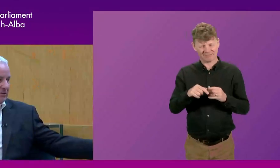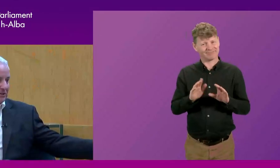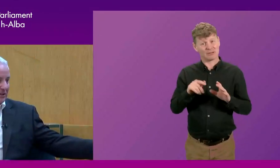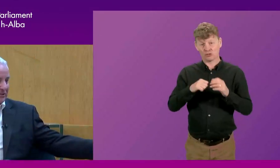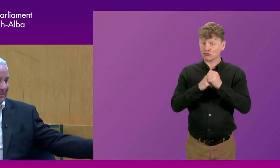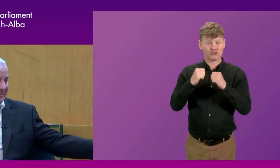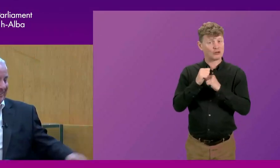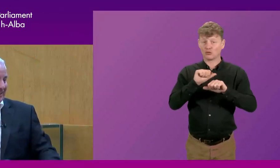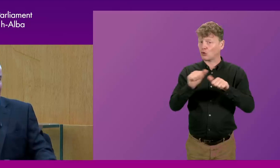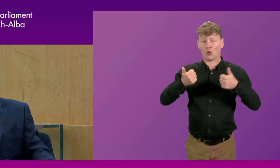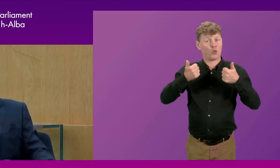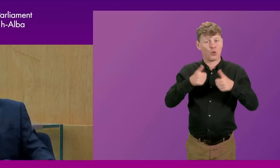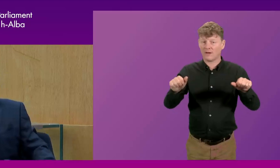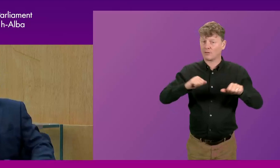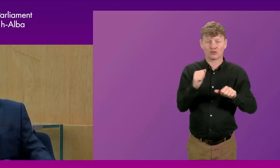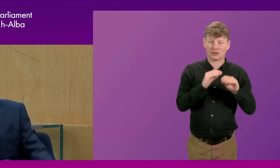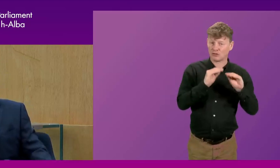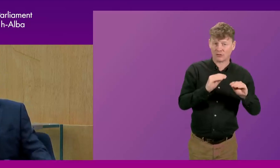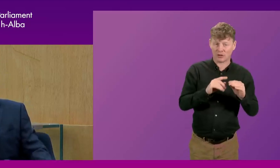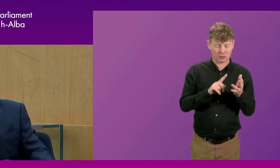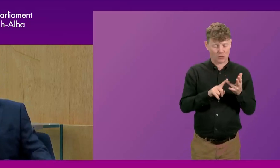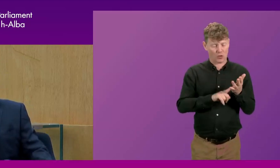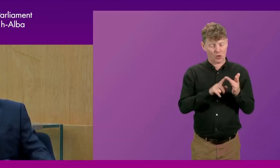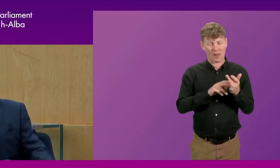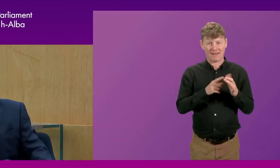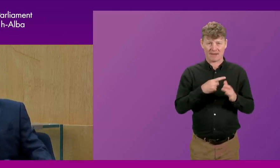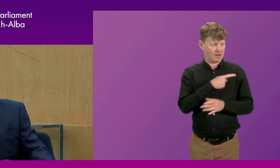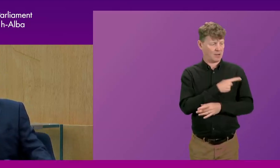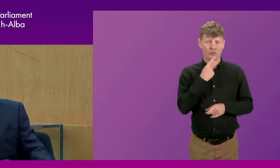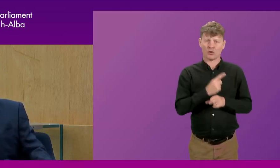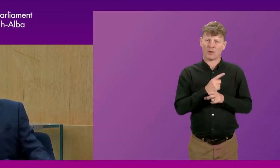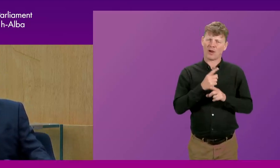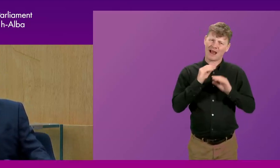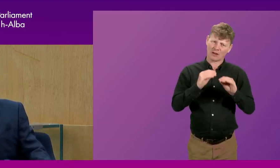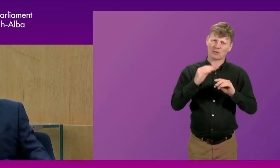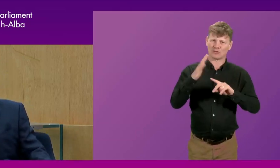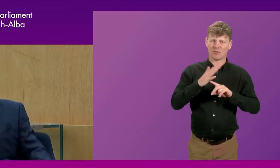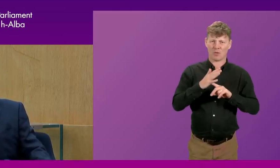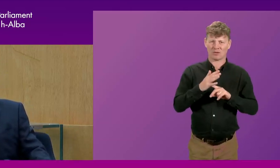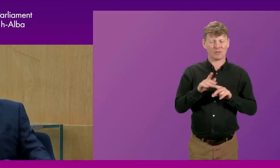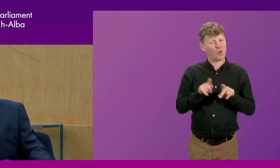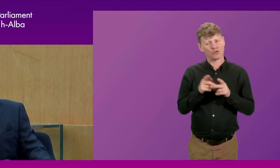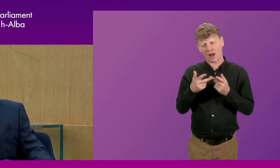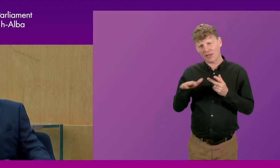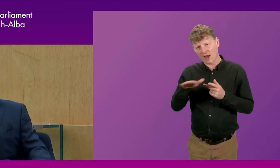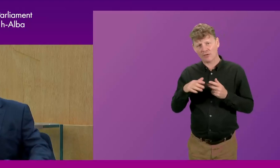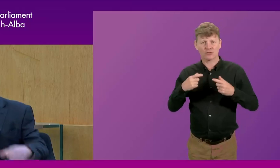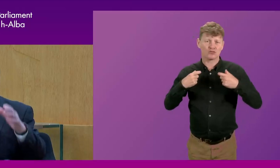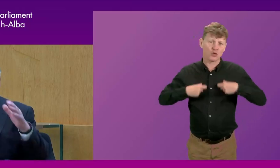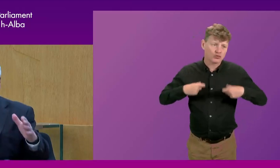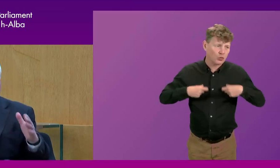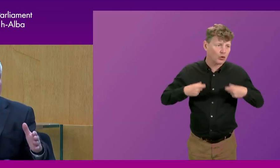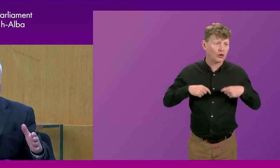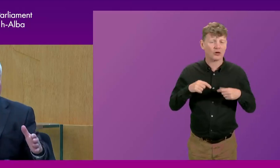working for Scottish education. Olivia talked about the importance of education earlier on. And it's not working in other areas as well, social work in other areas.